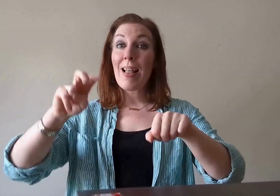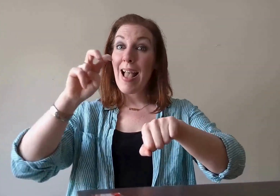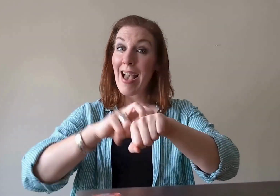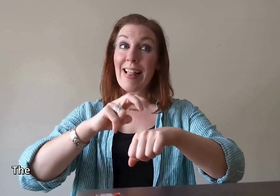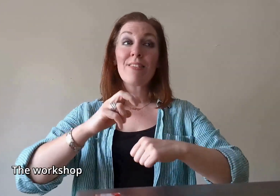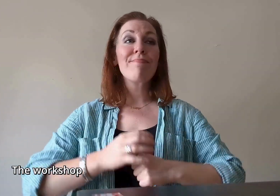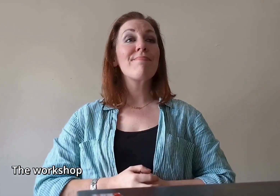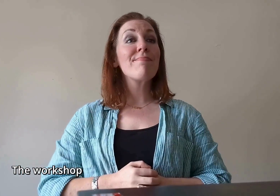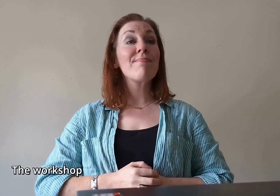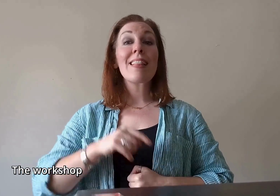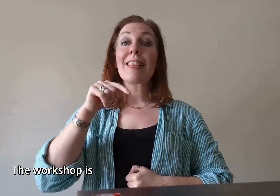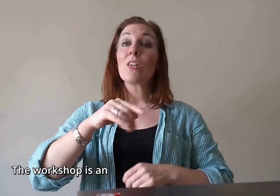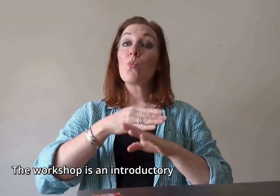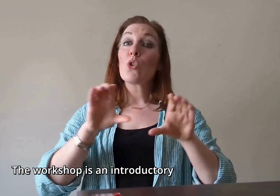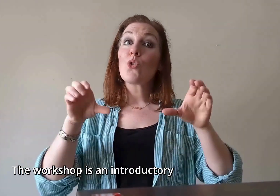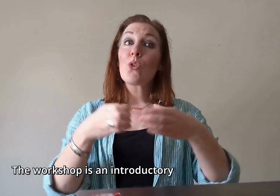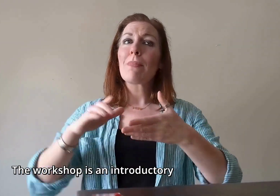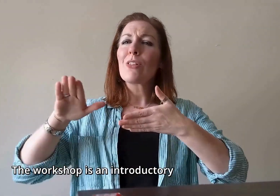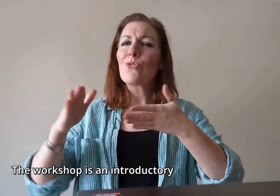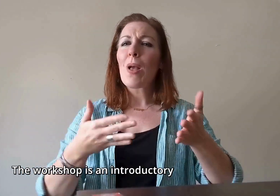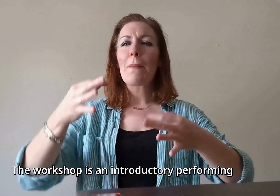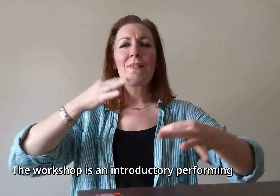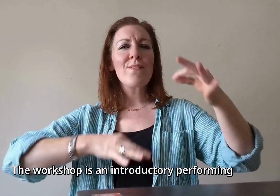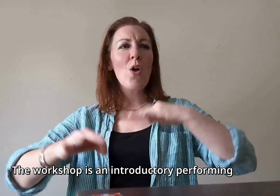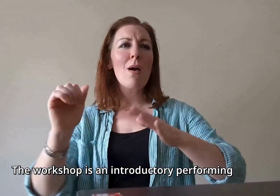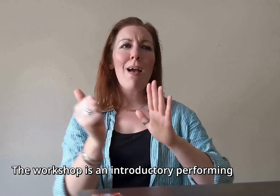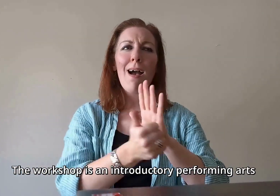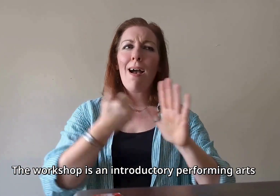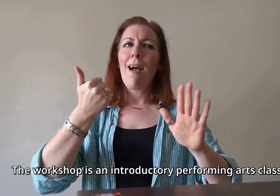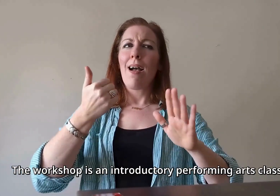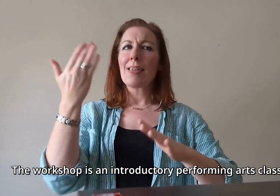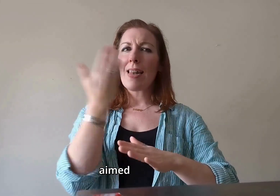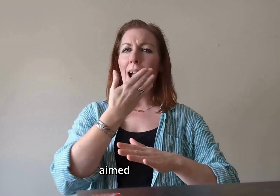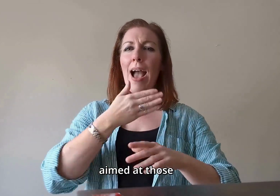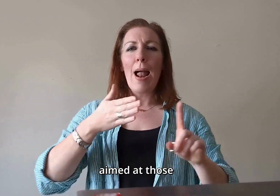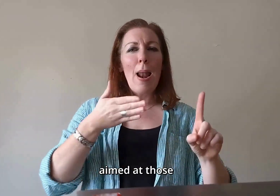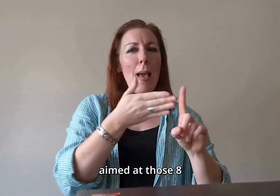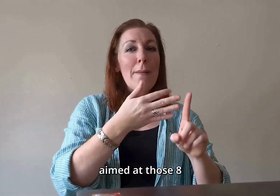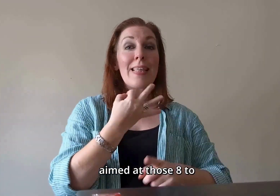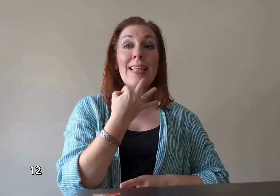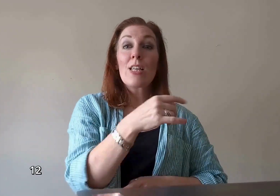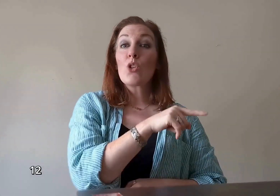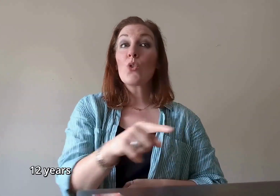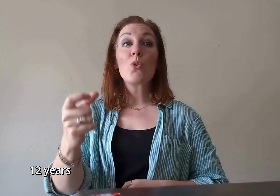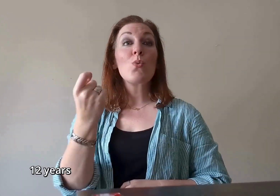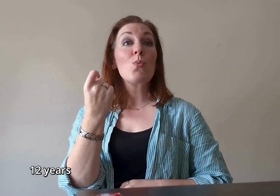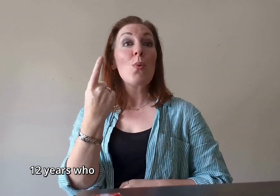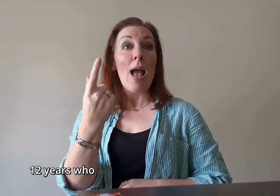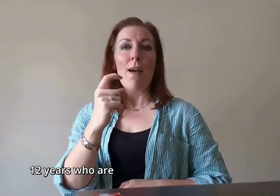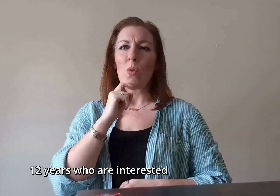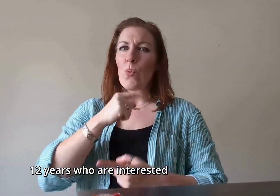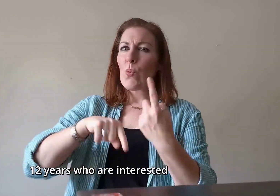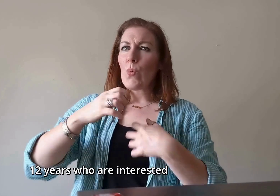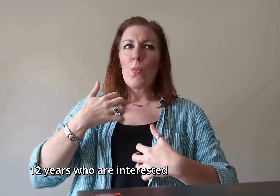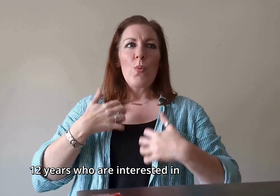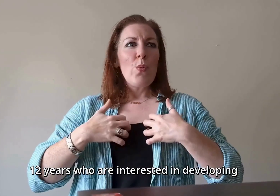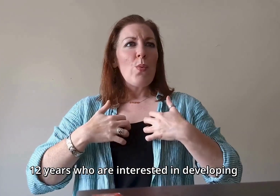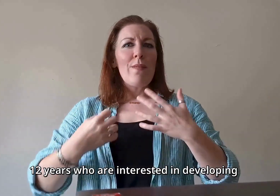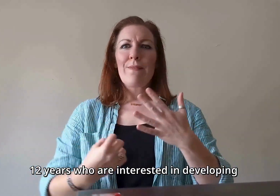The workshop is an introductory performing arts class aimed at those 8 to 12 years who are interested in developing